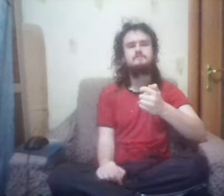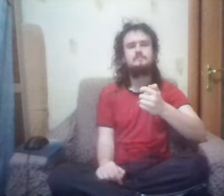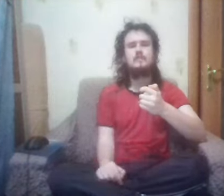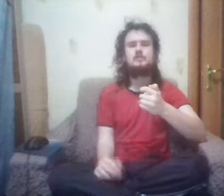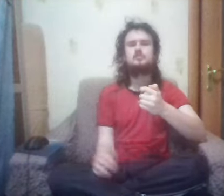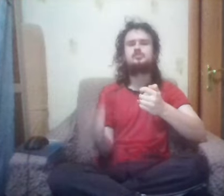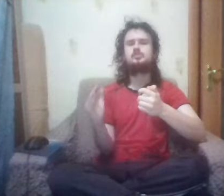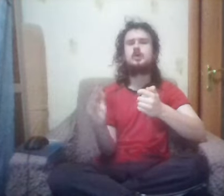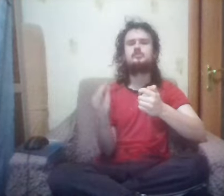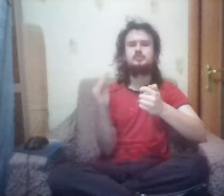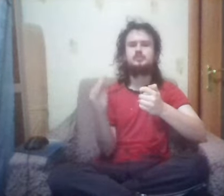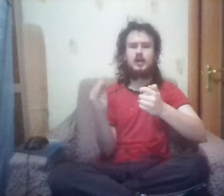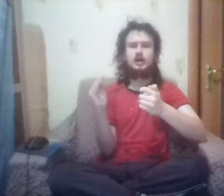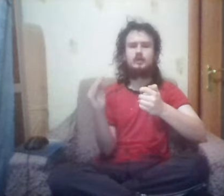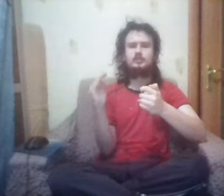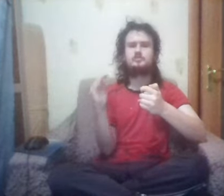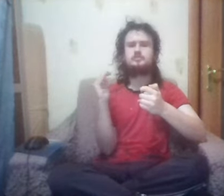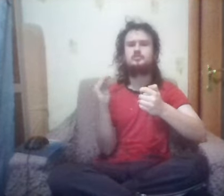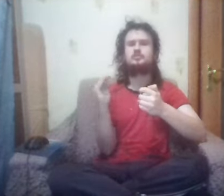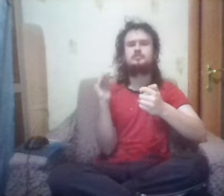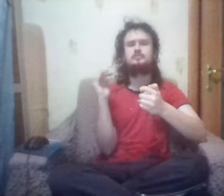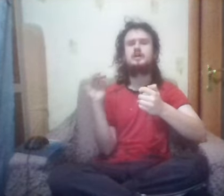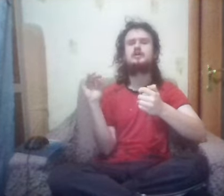So sorry to me